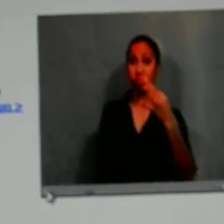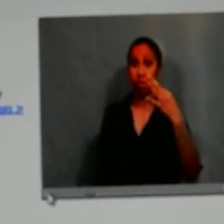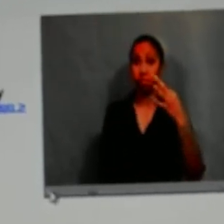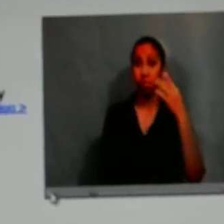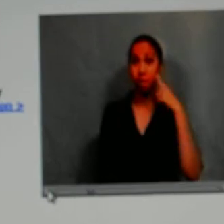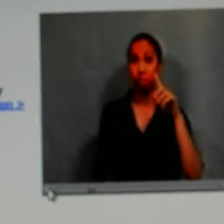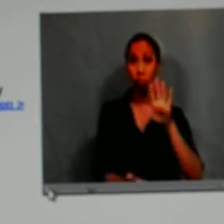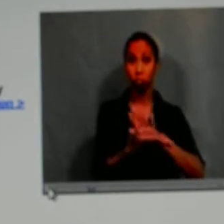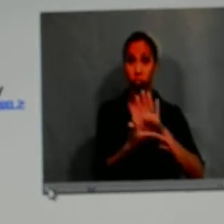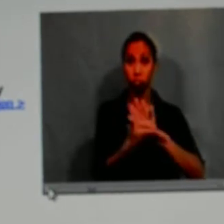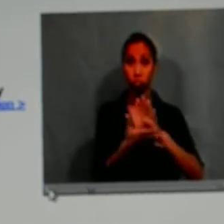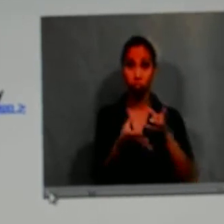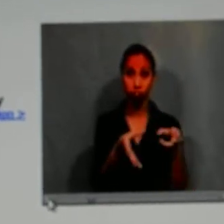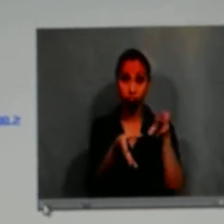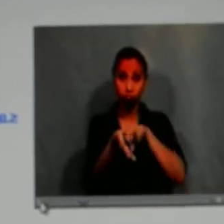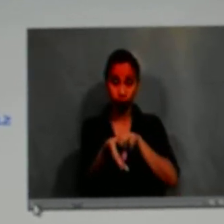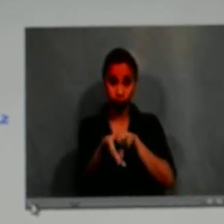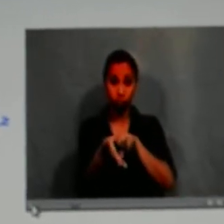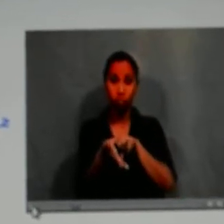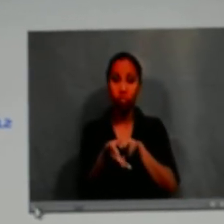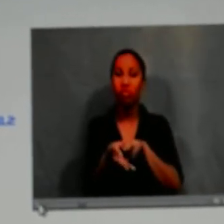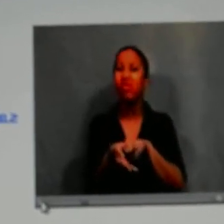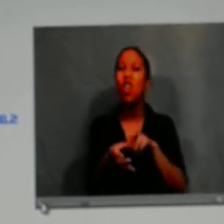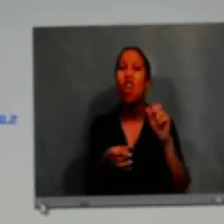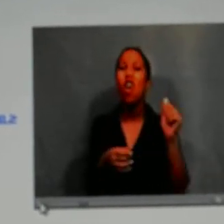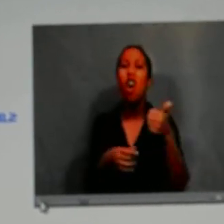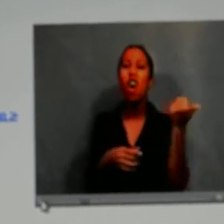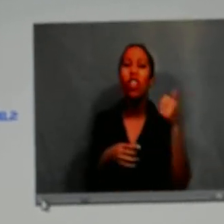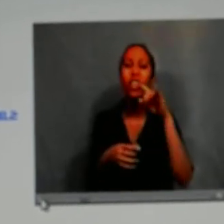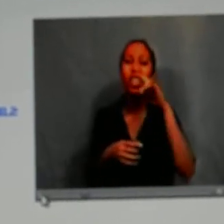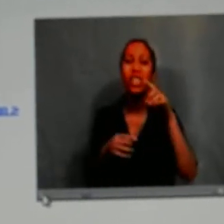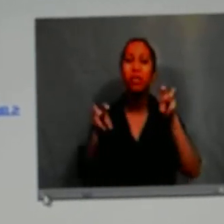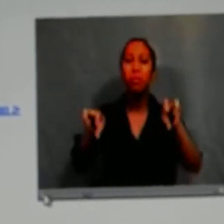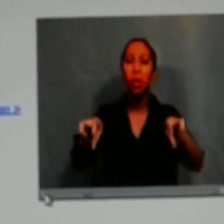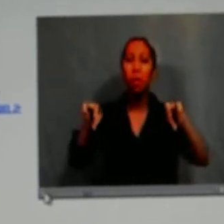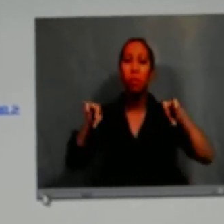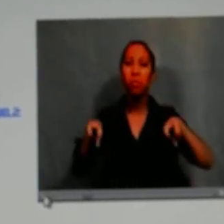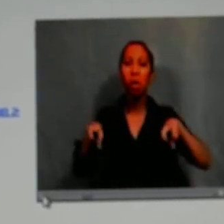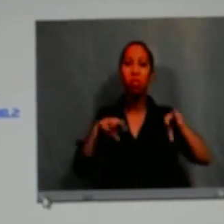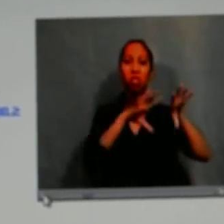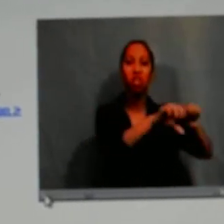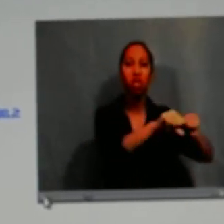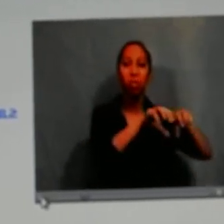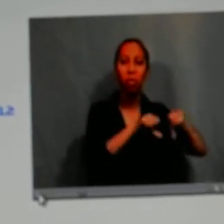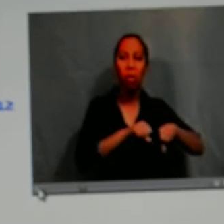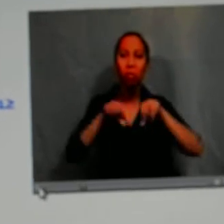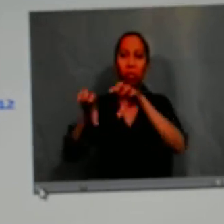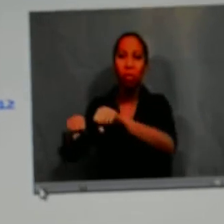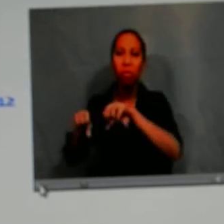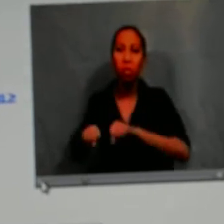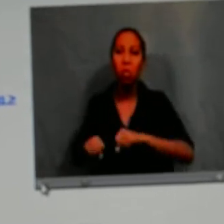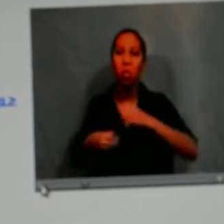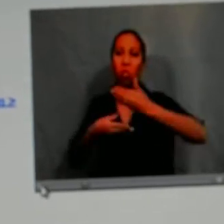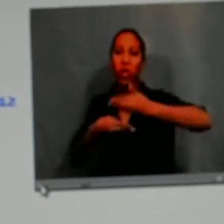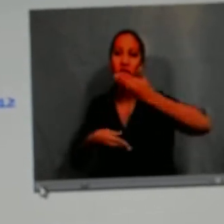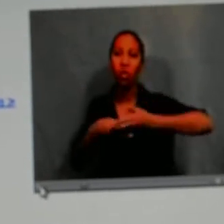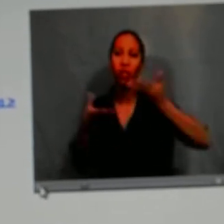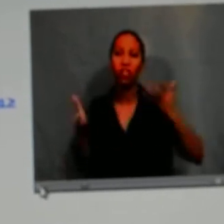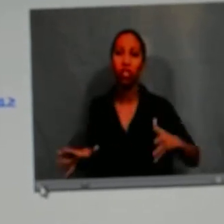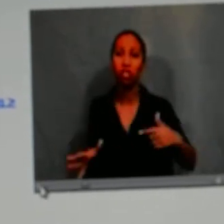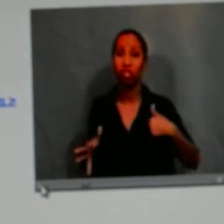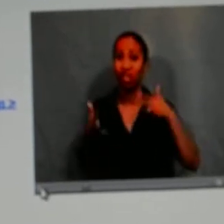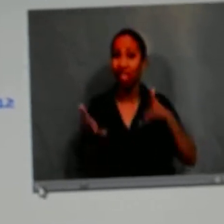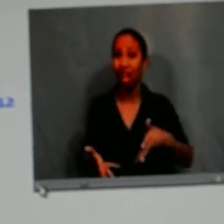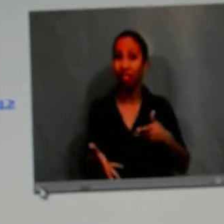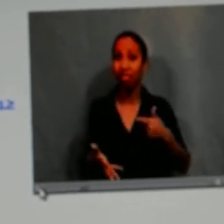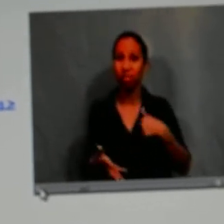And then, you know what happened? I went to school. So the bus came and I got on the bus. And all of the window